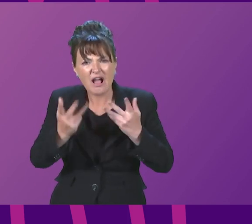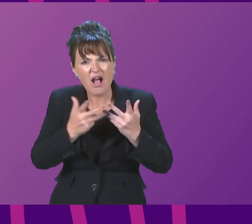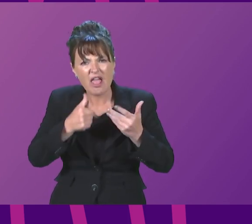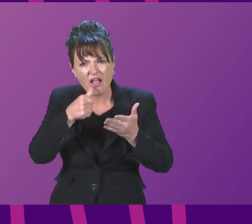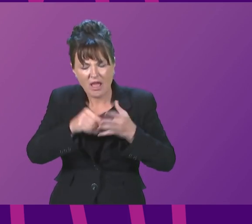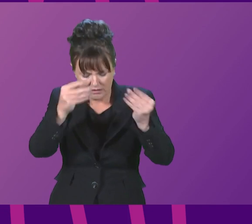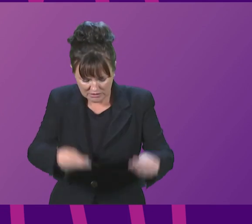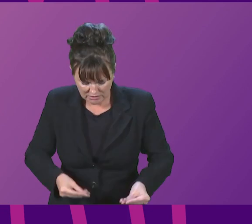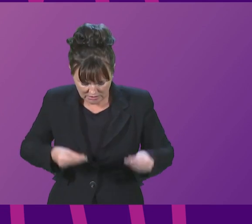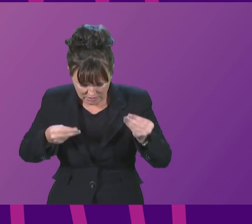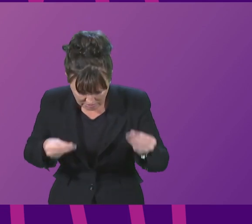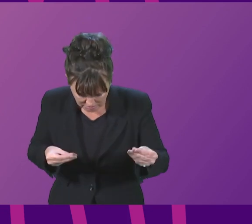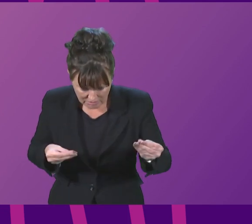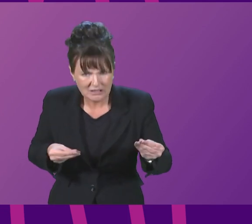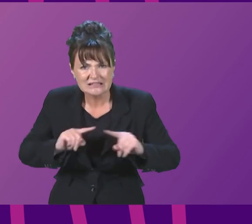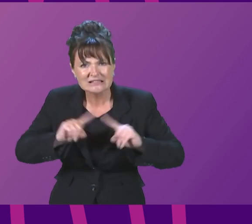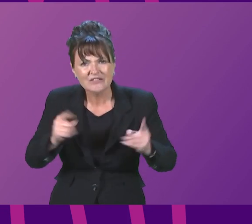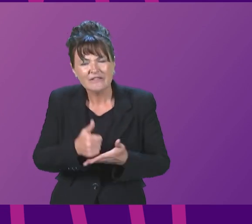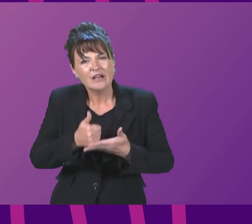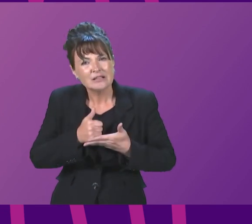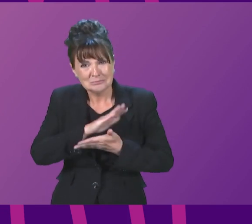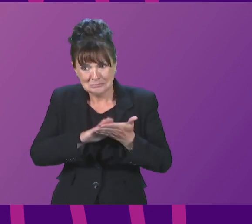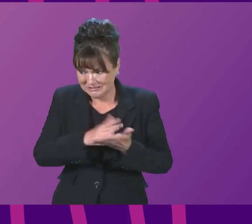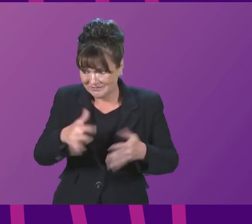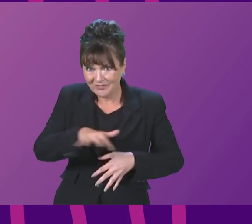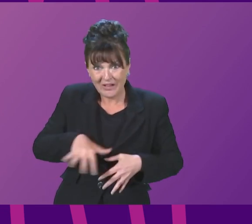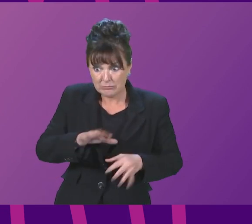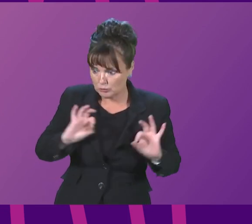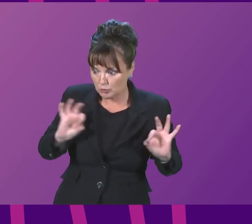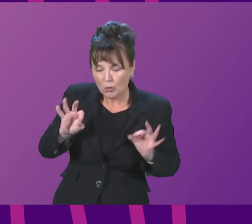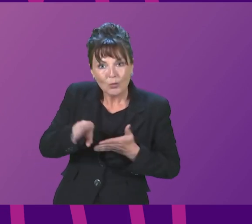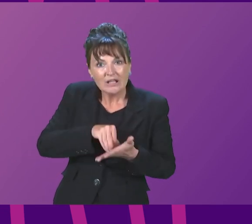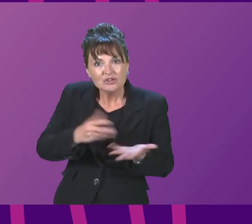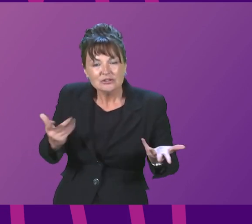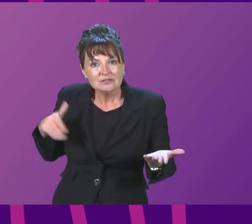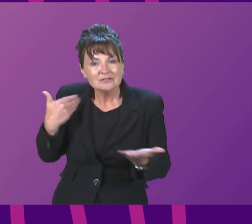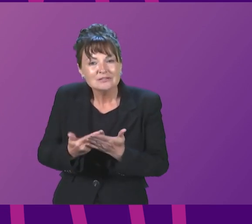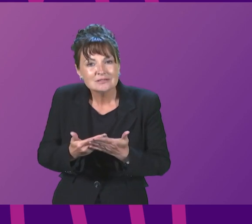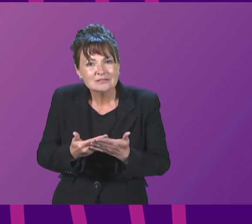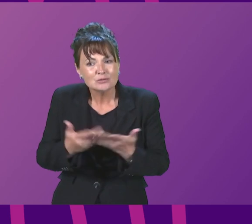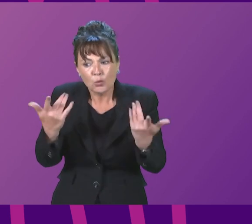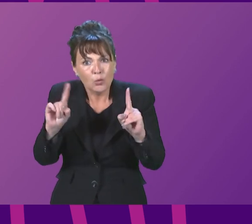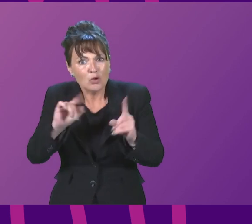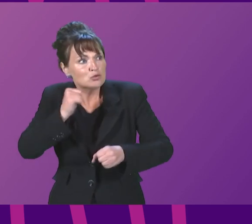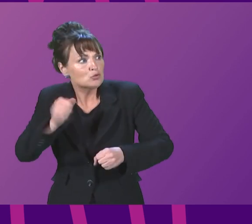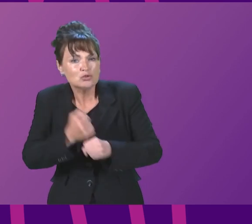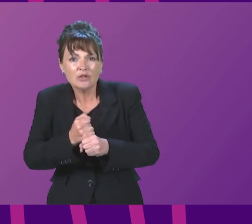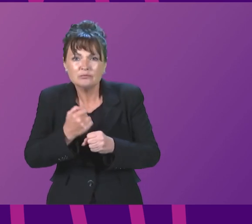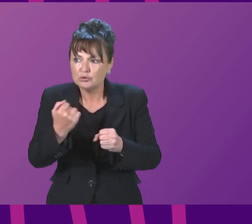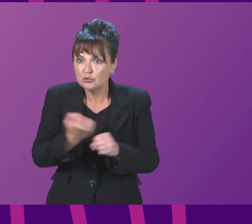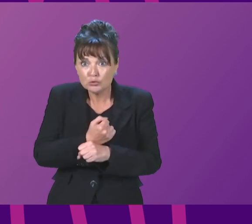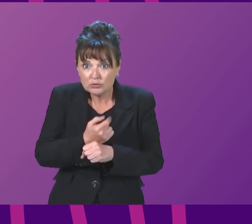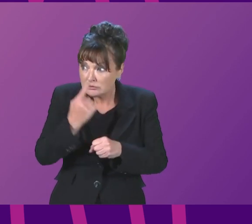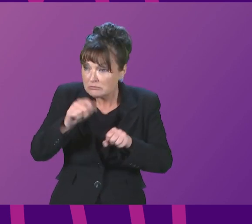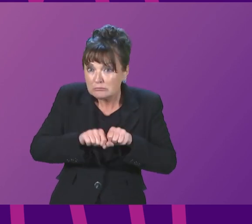no help despite their loss of earnings. So what action is the Scottish Government taking in response to these outbreaks of E. coli and will it